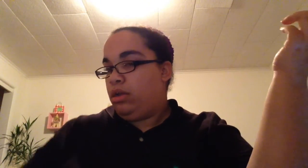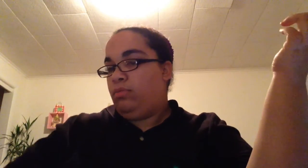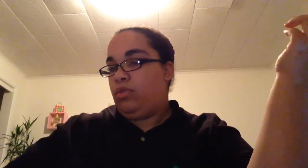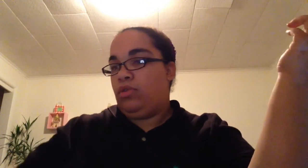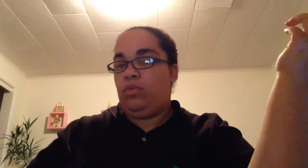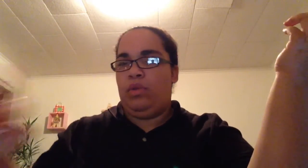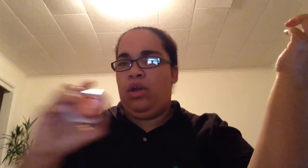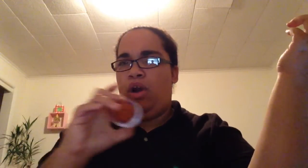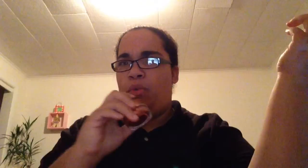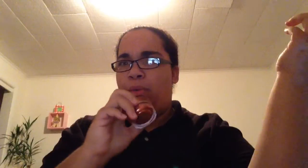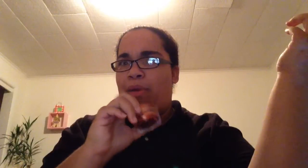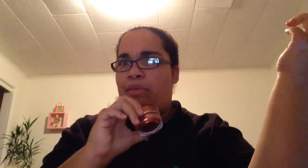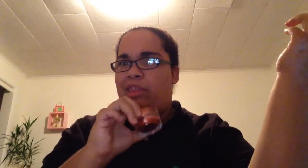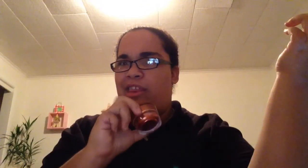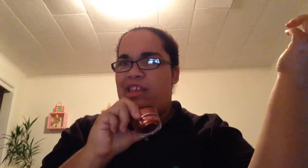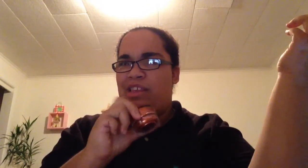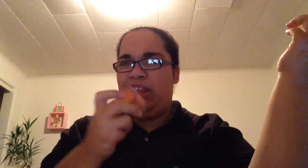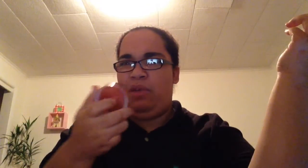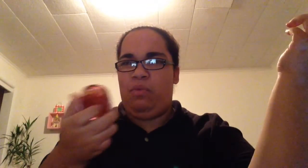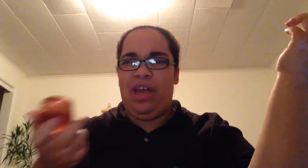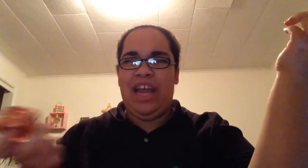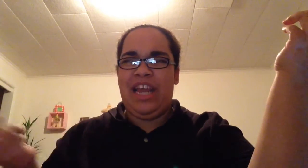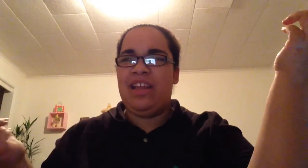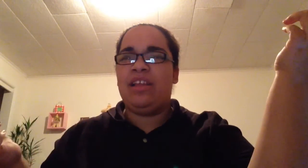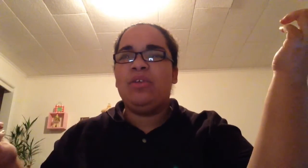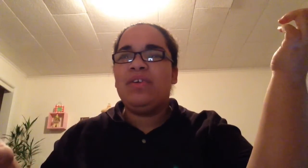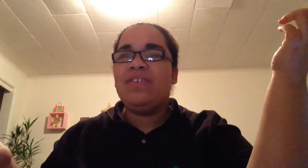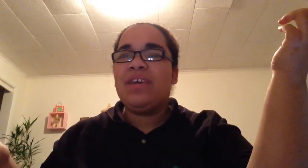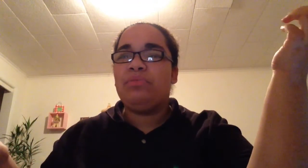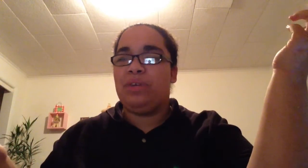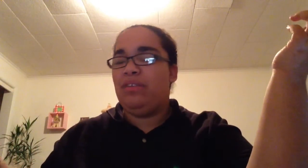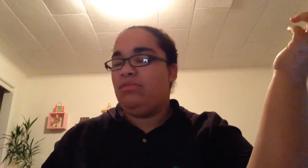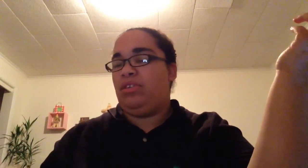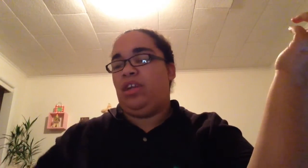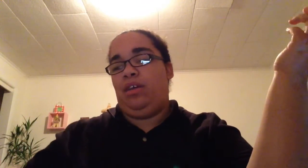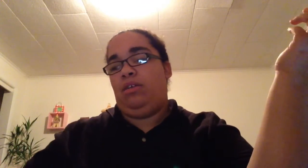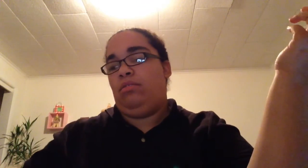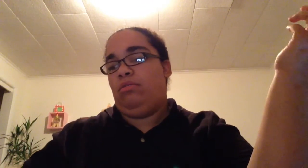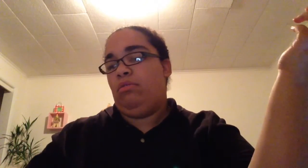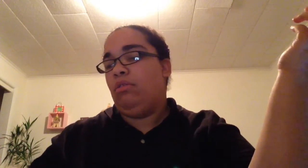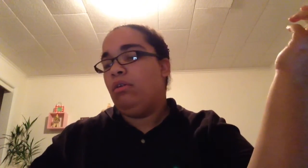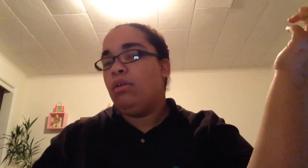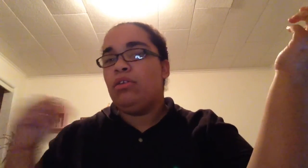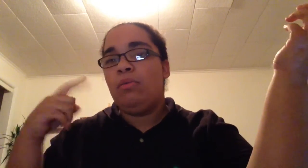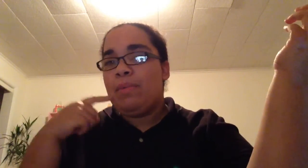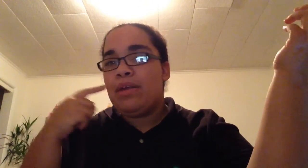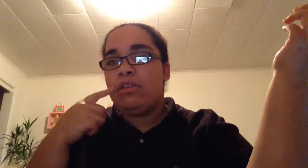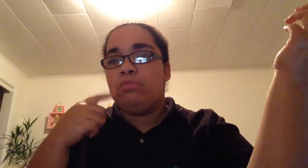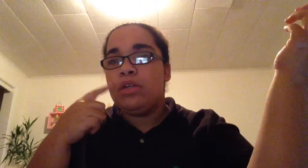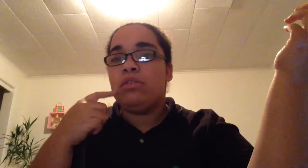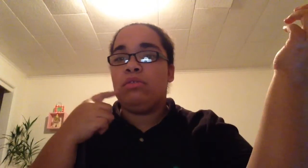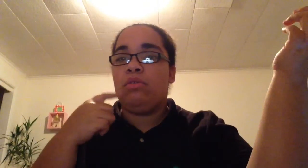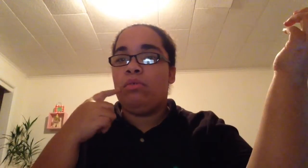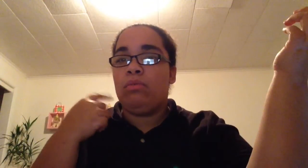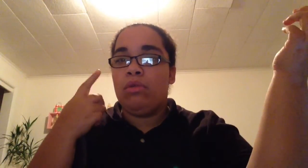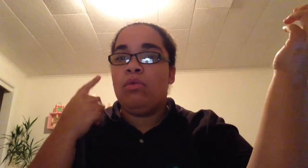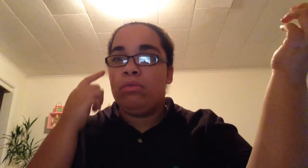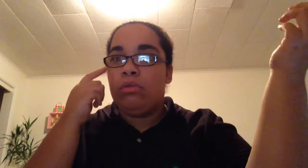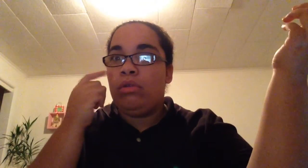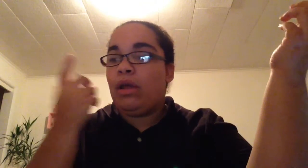I'm too awkward about this. Like, why I need this? I don't even have wrinkles yet. You know, maybe it's making me, know, know, like,